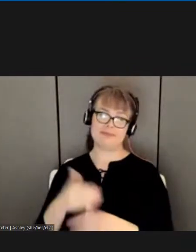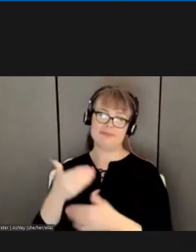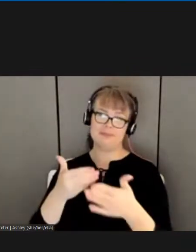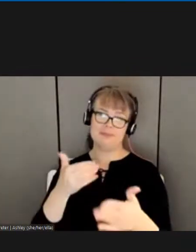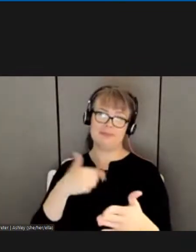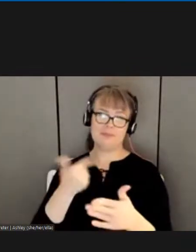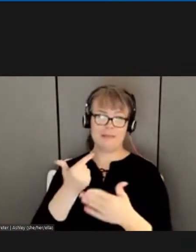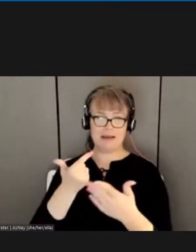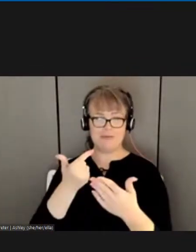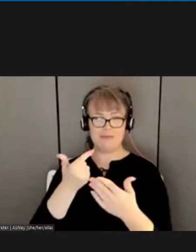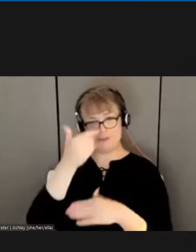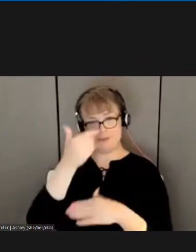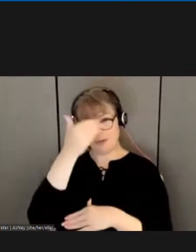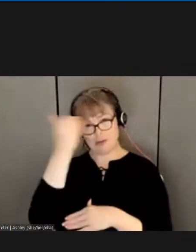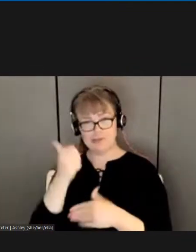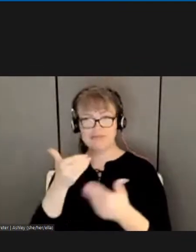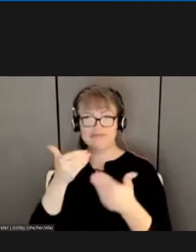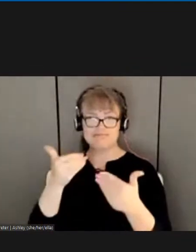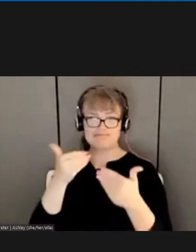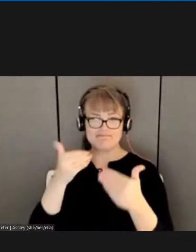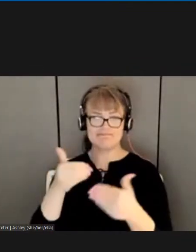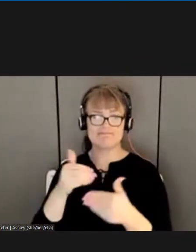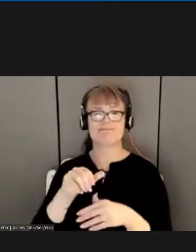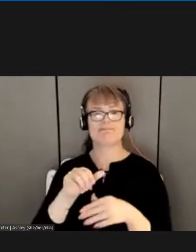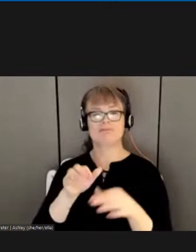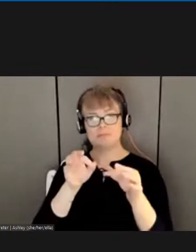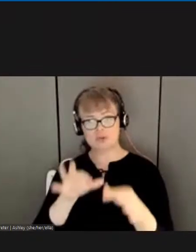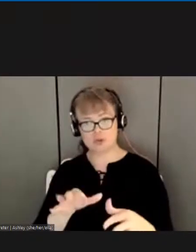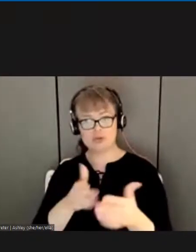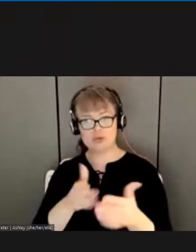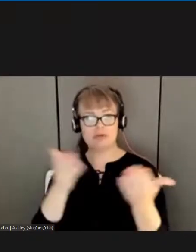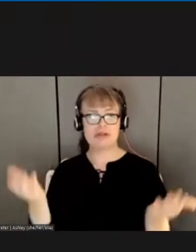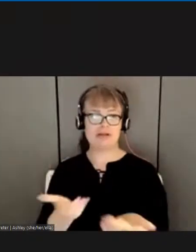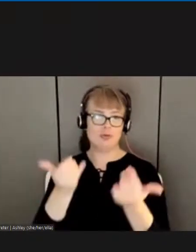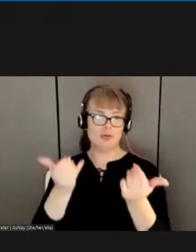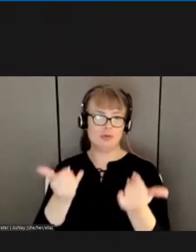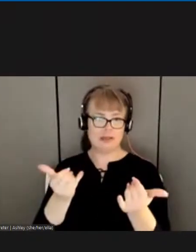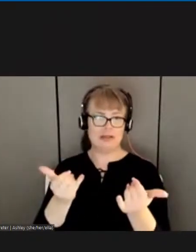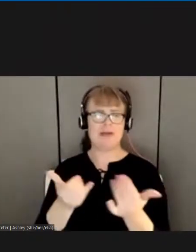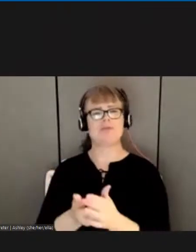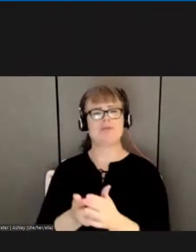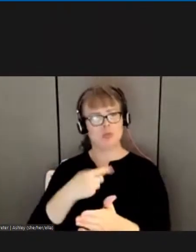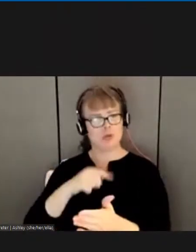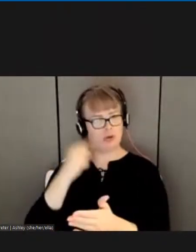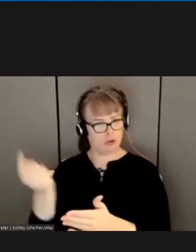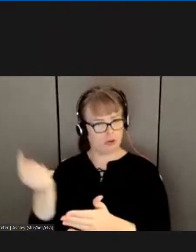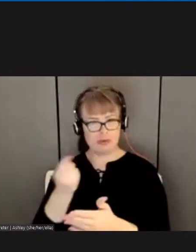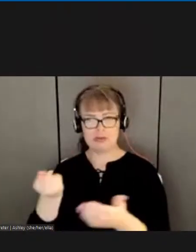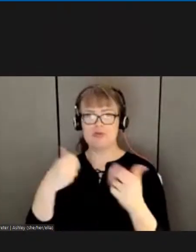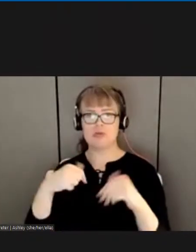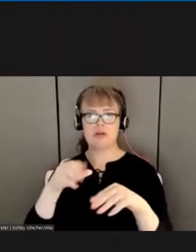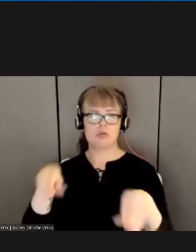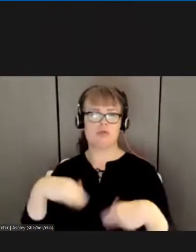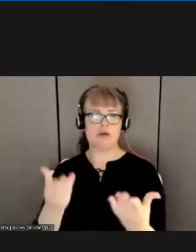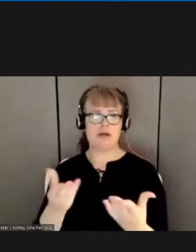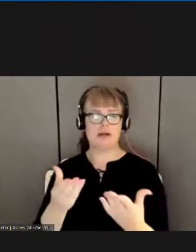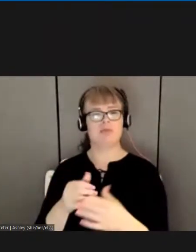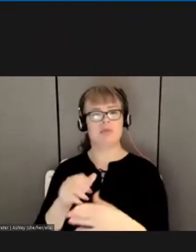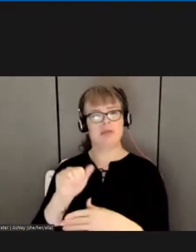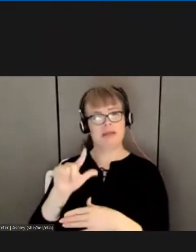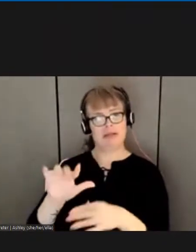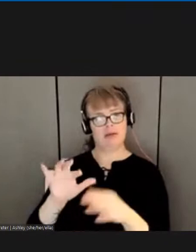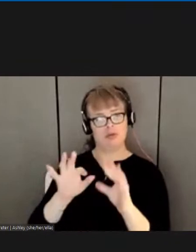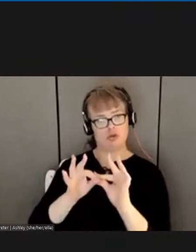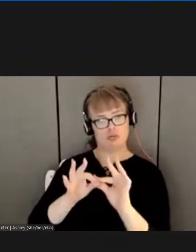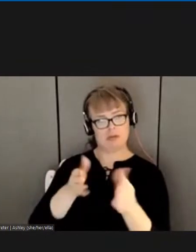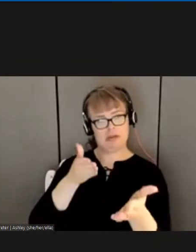interpreters for being with us this evening we always attempt to provide a service for all of our employees so that each of them